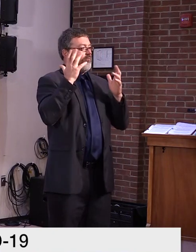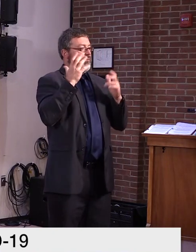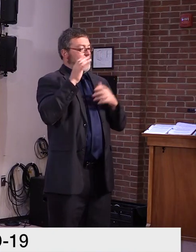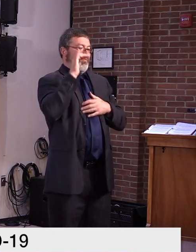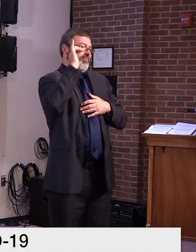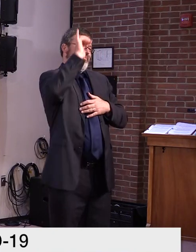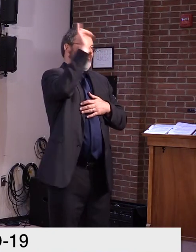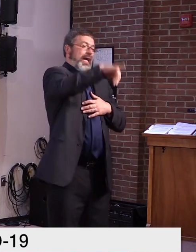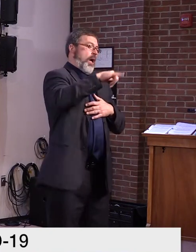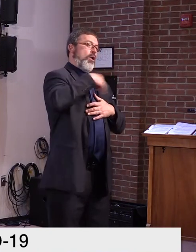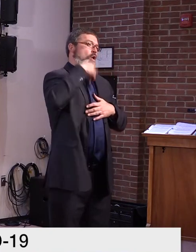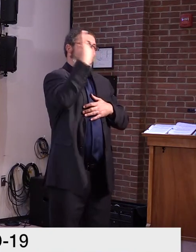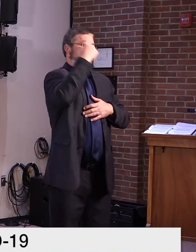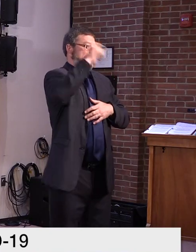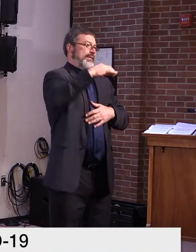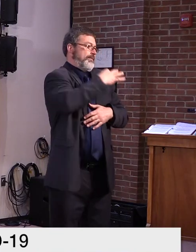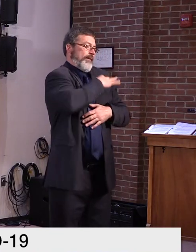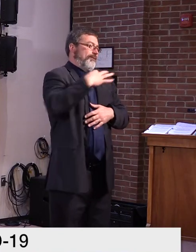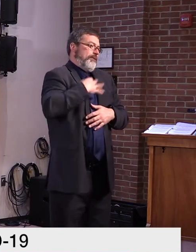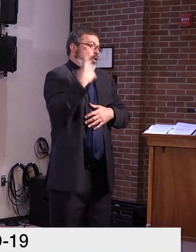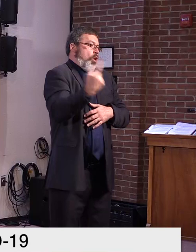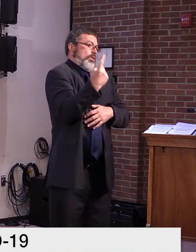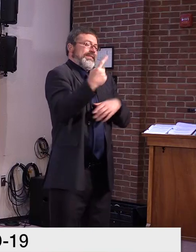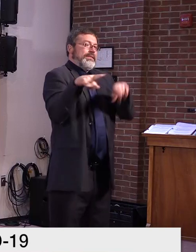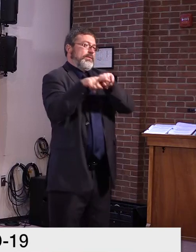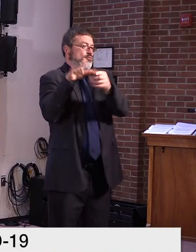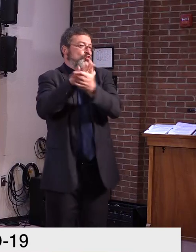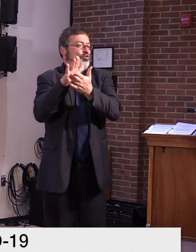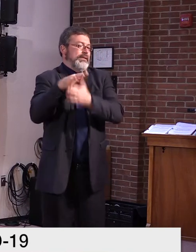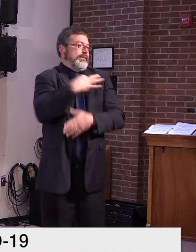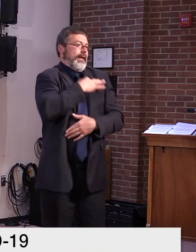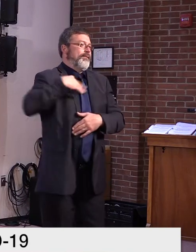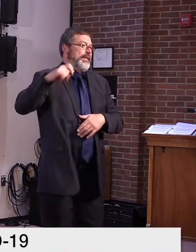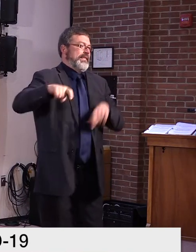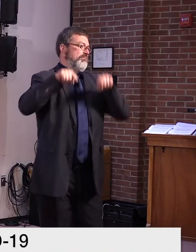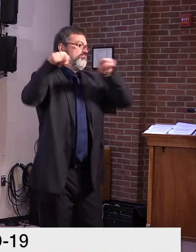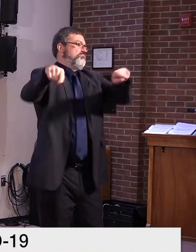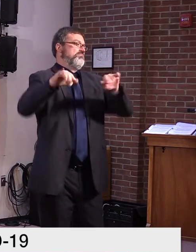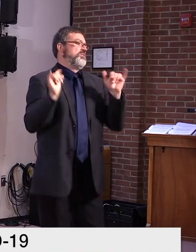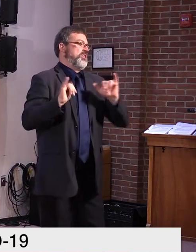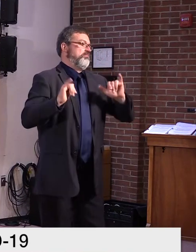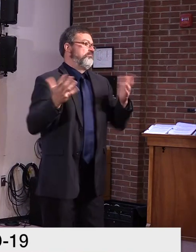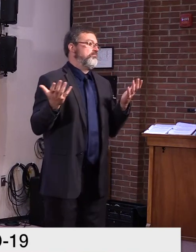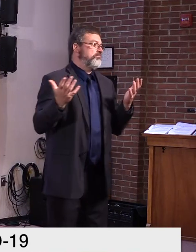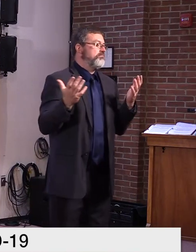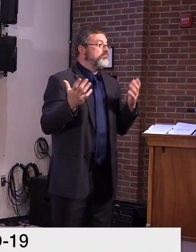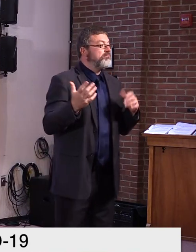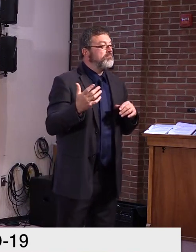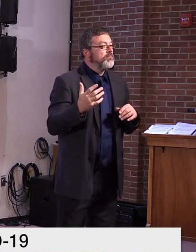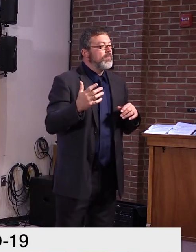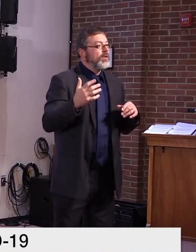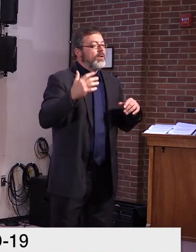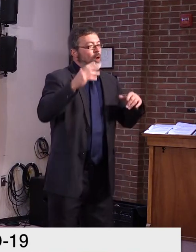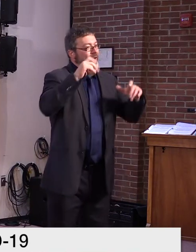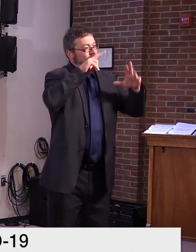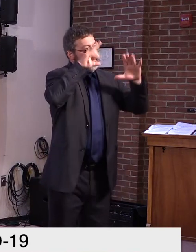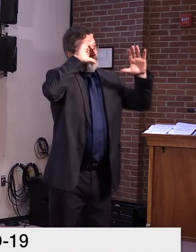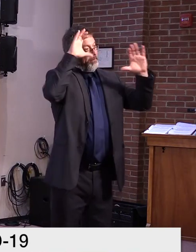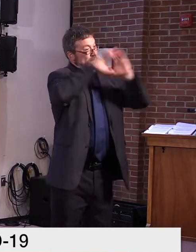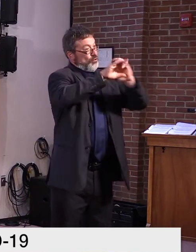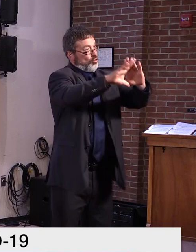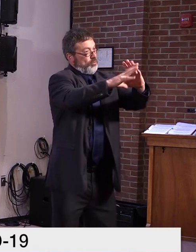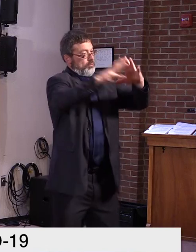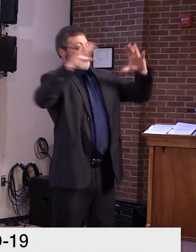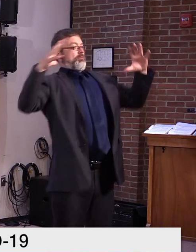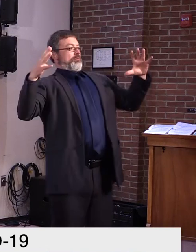you know, if I'm looking at it, um, overall, uh, this has been a